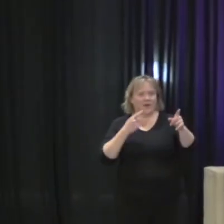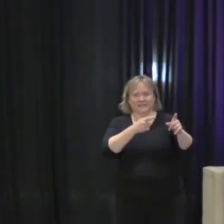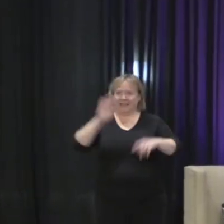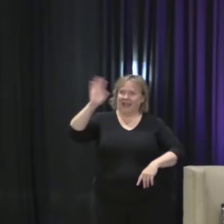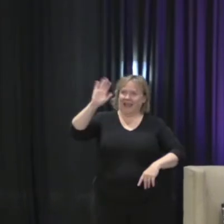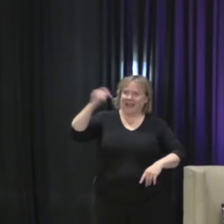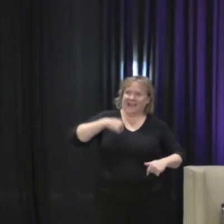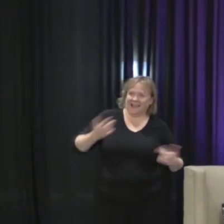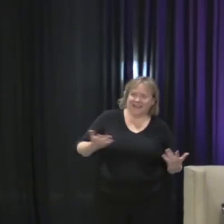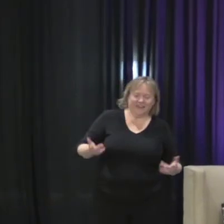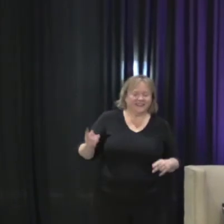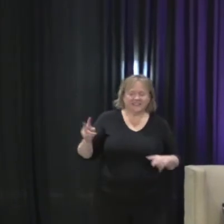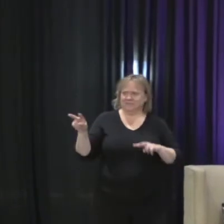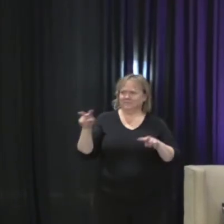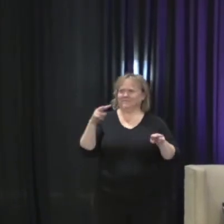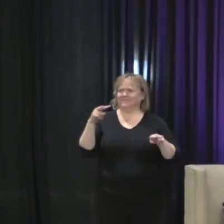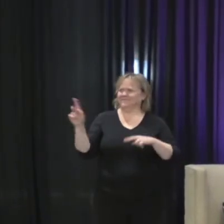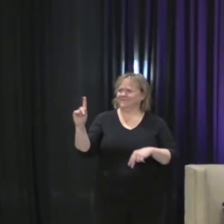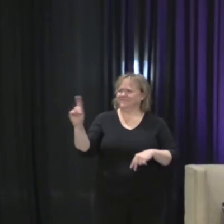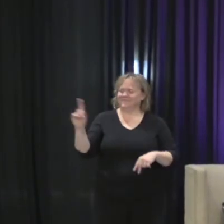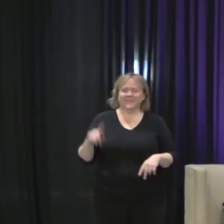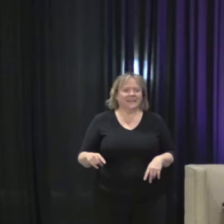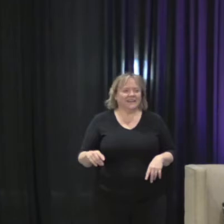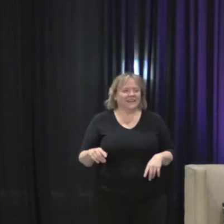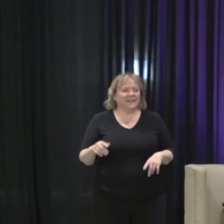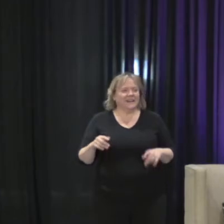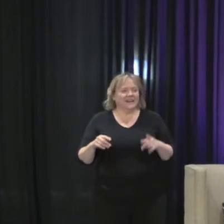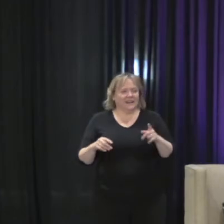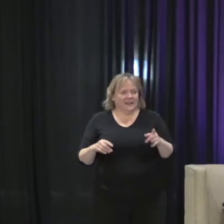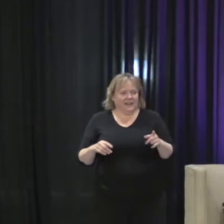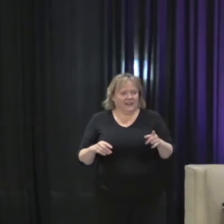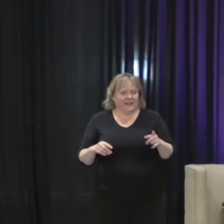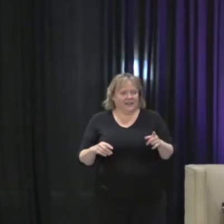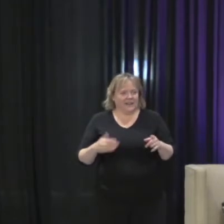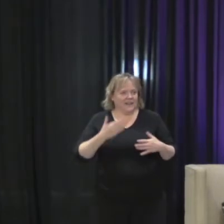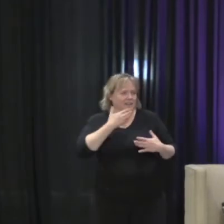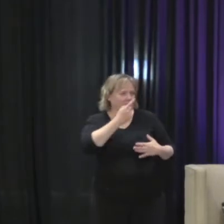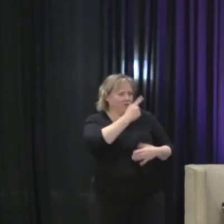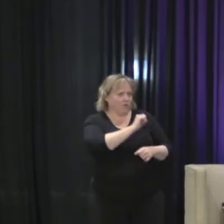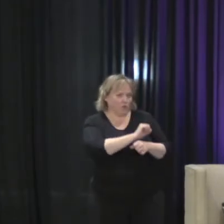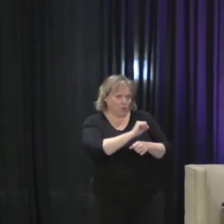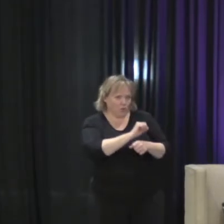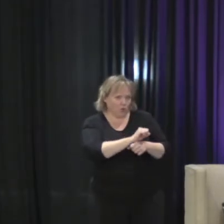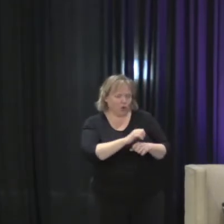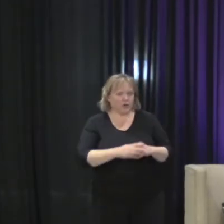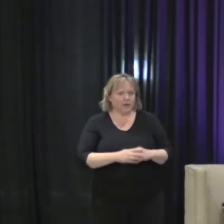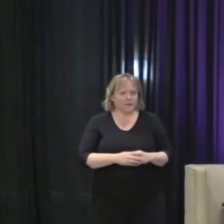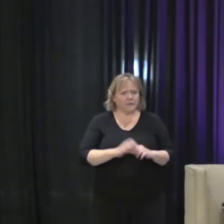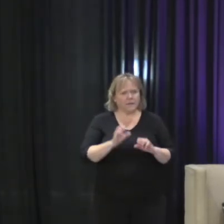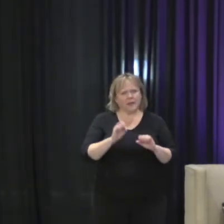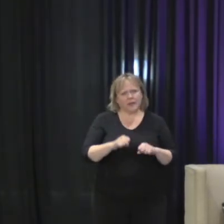Hi. Could you comment a little on Betsy DeVos' new